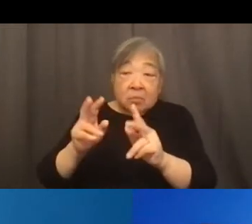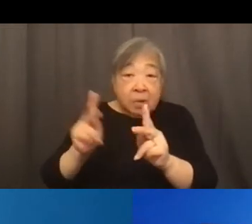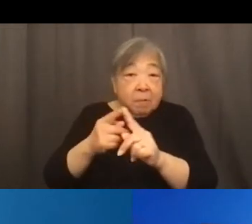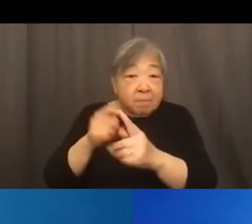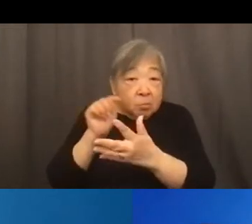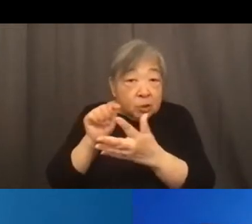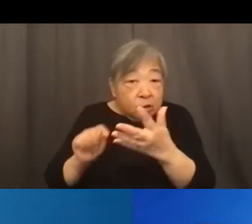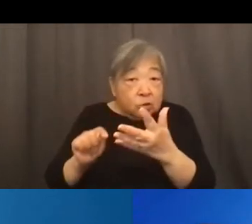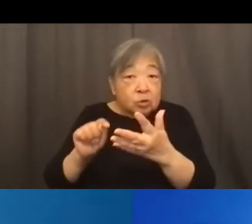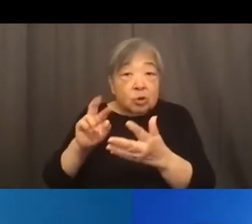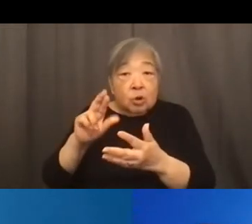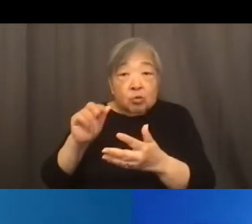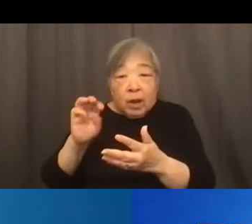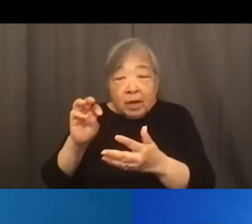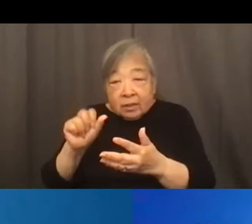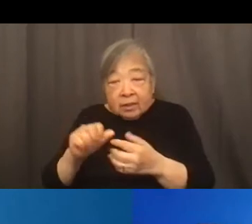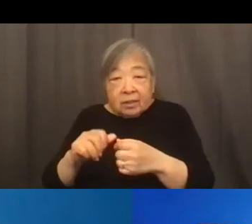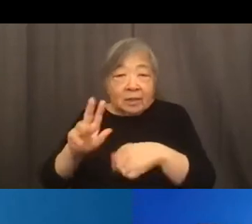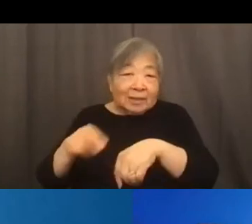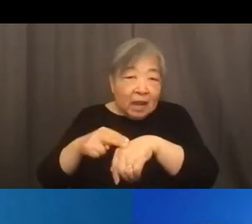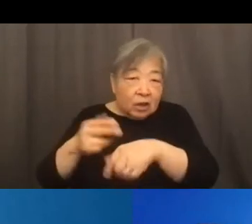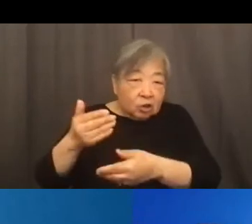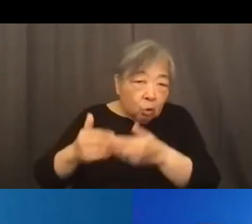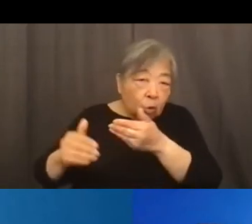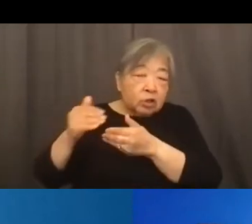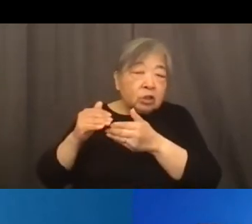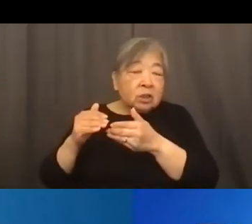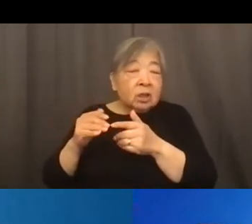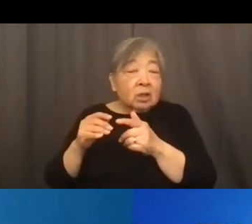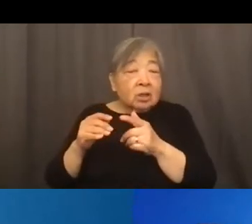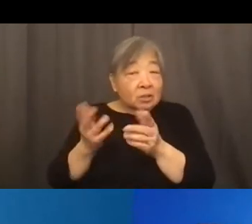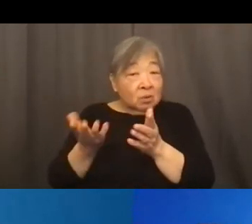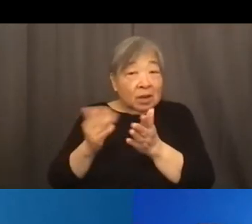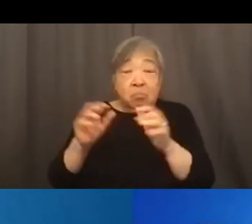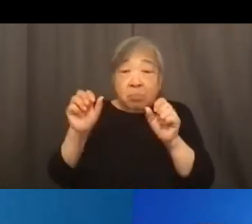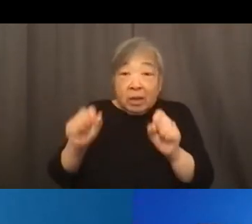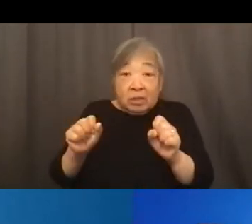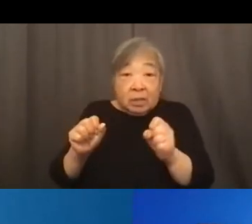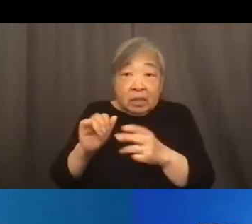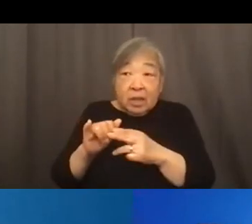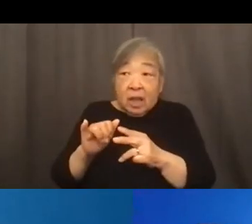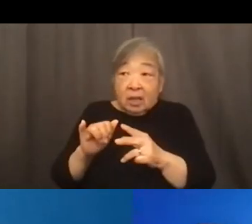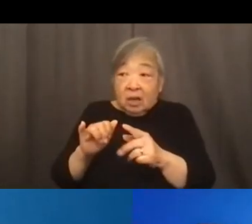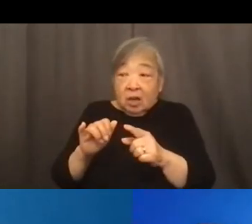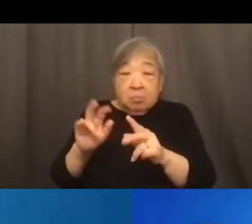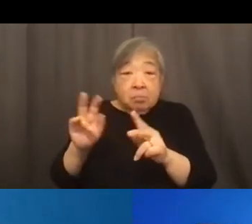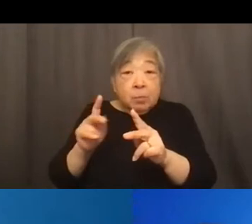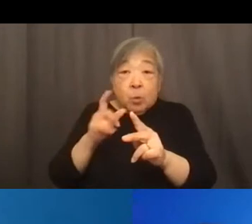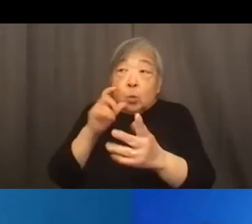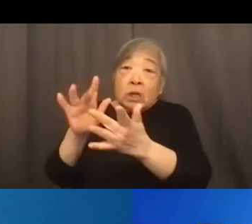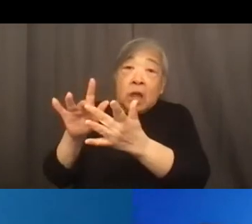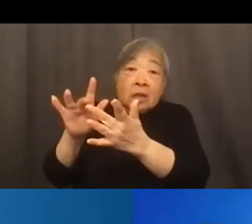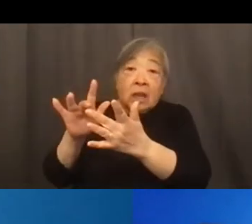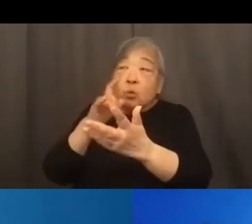national origins etc so you again have the possibility that people who come into contact with the public more